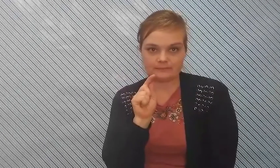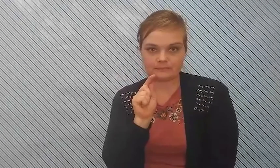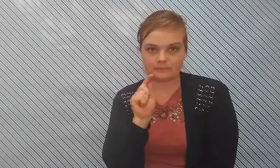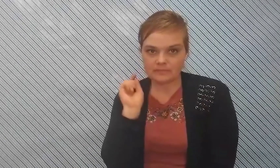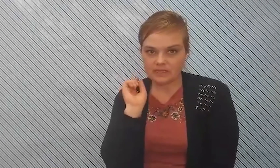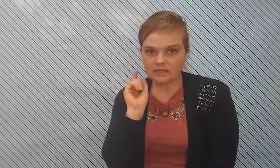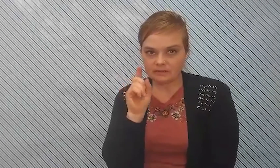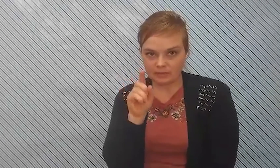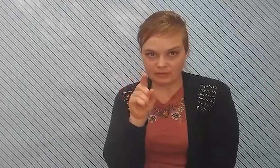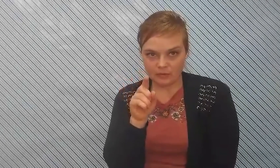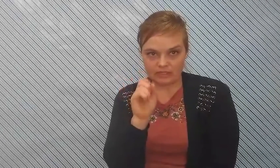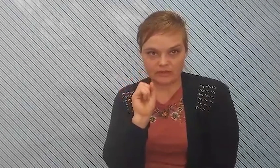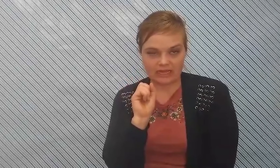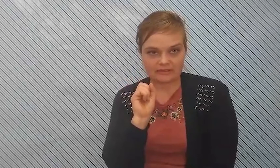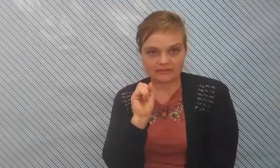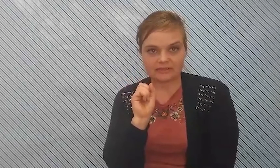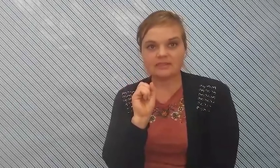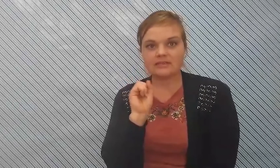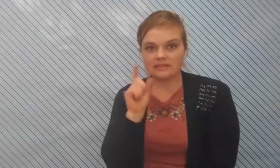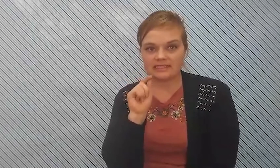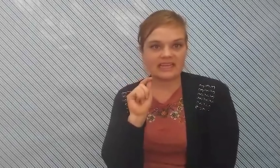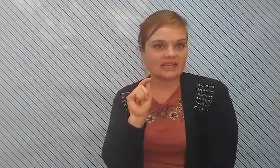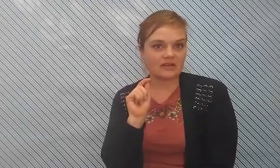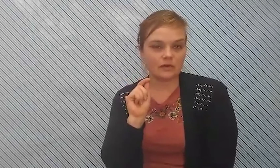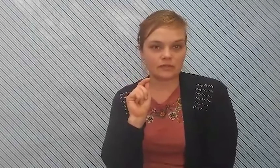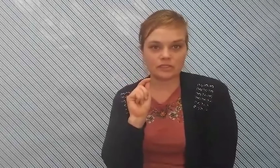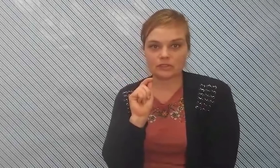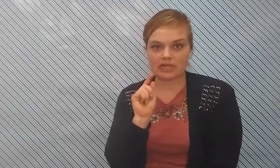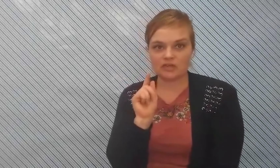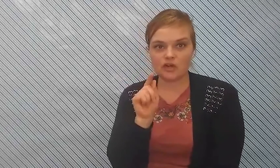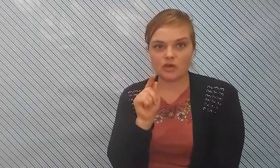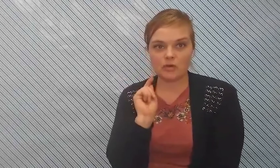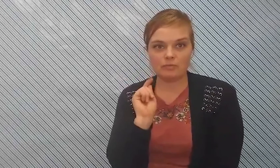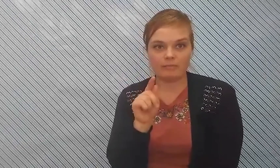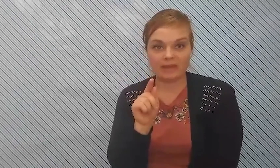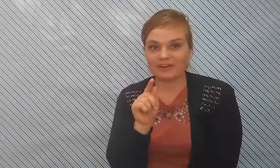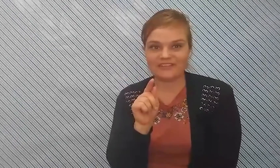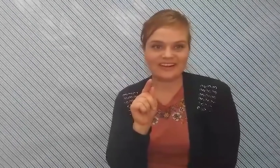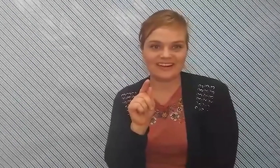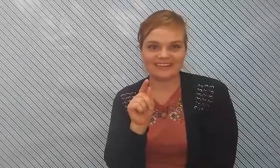but before we do that let's head on over to learn a new memory verse